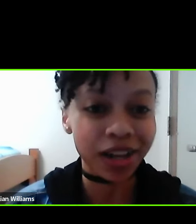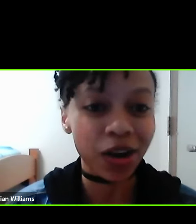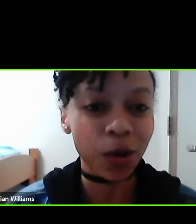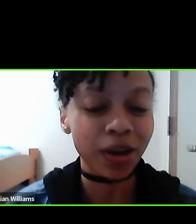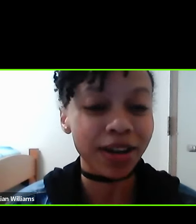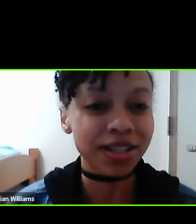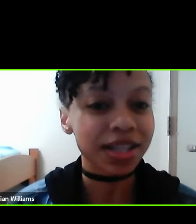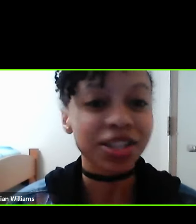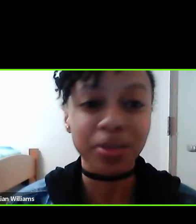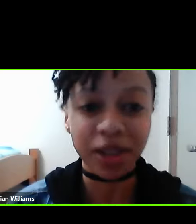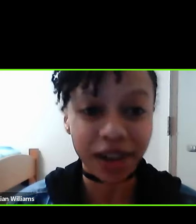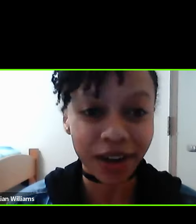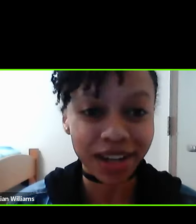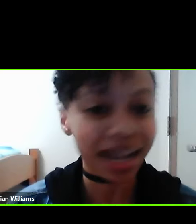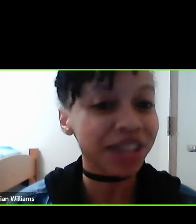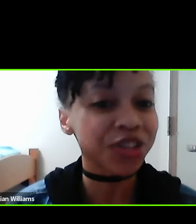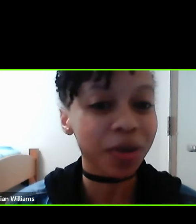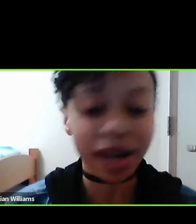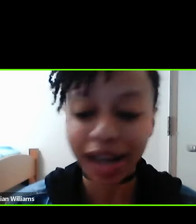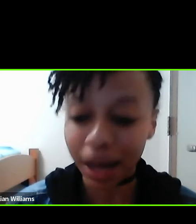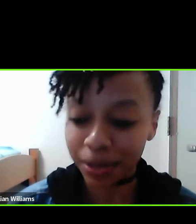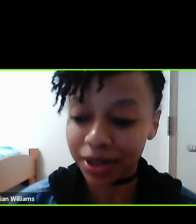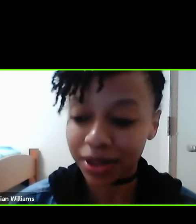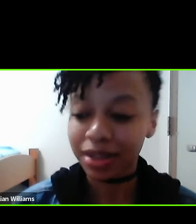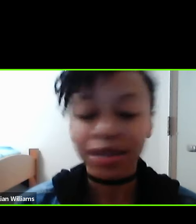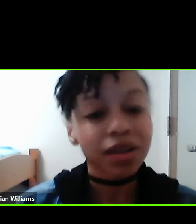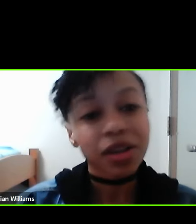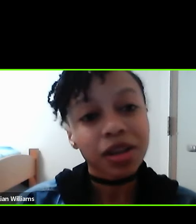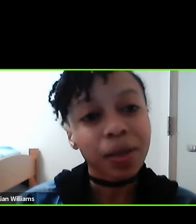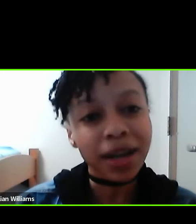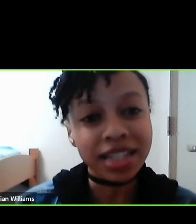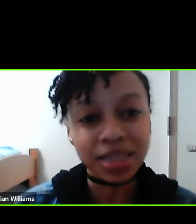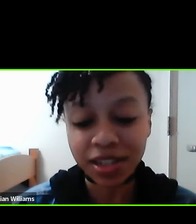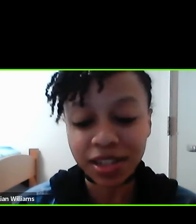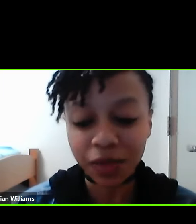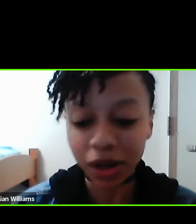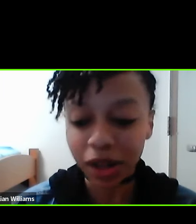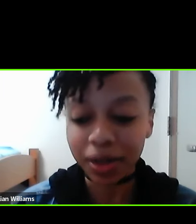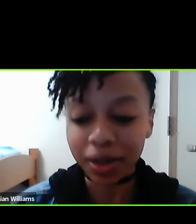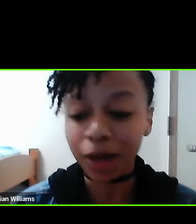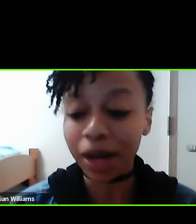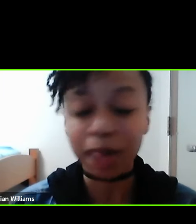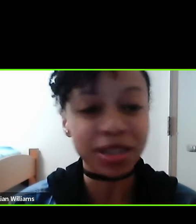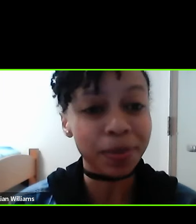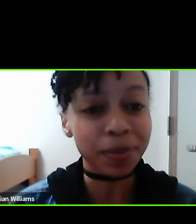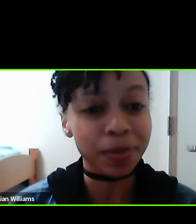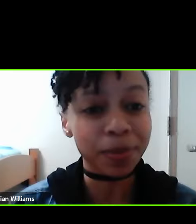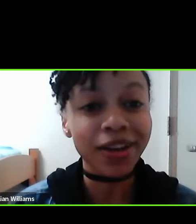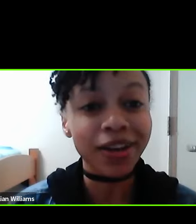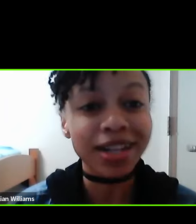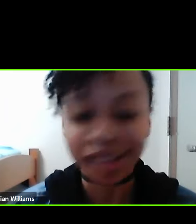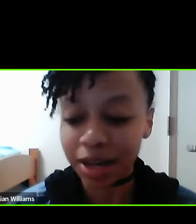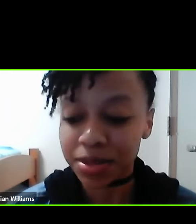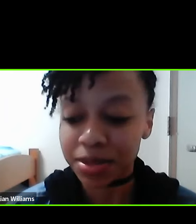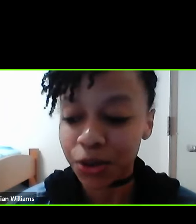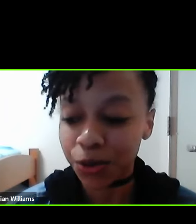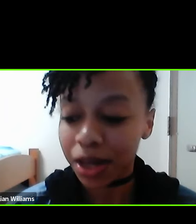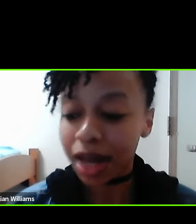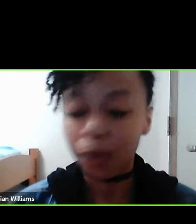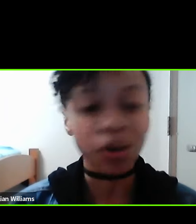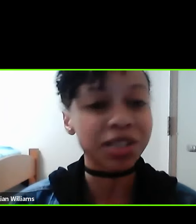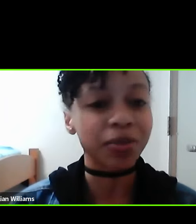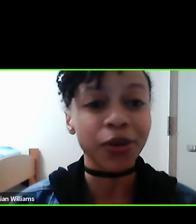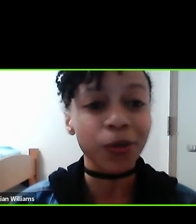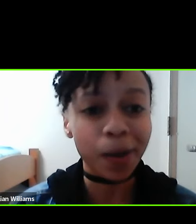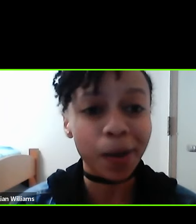hardworking co-workers, Jamila Gowdy and Jeremiah Kaplan. The participants of the book club and I were able to peer into Lanham's youth,